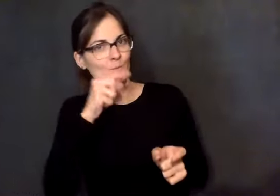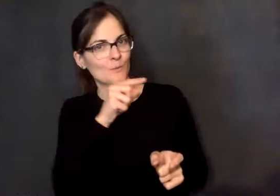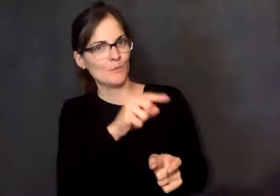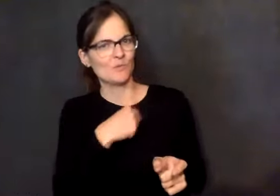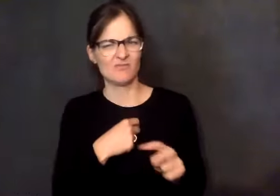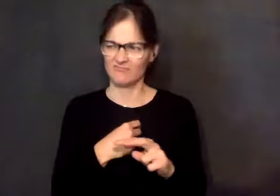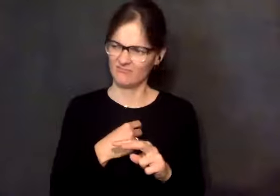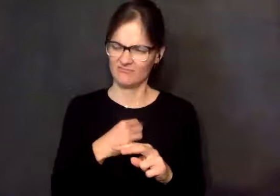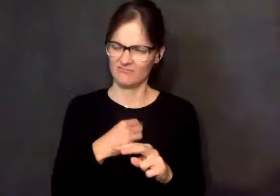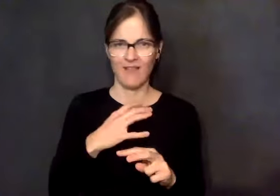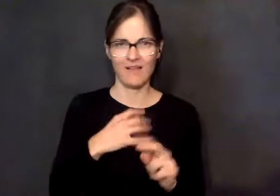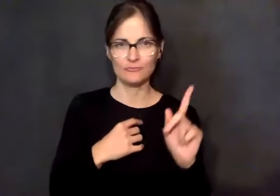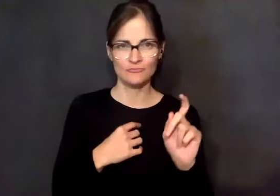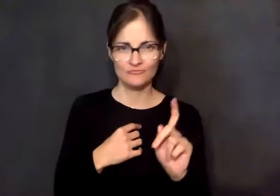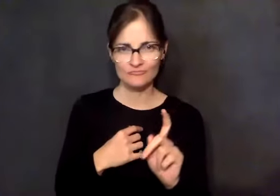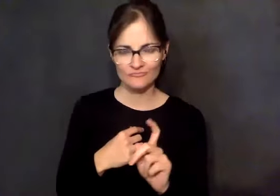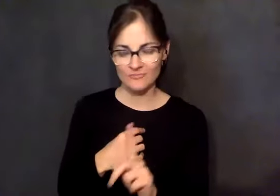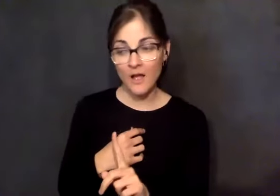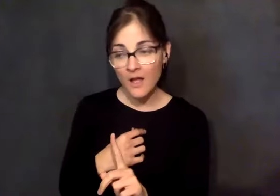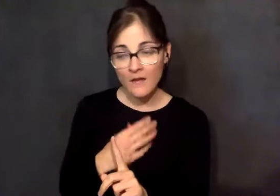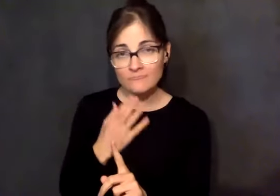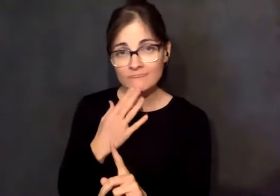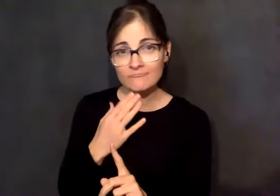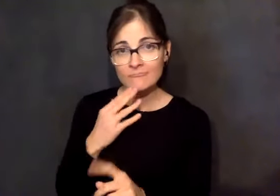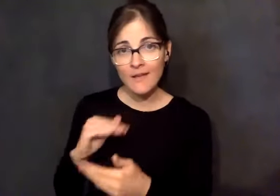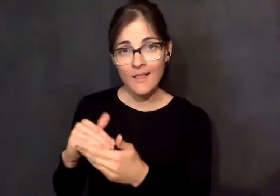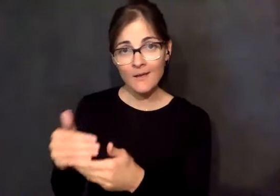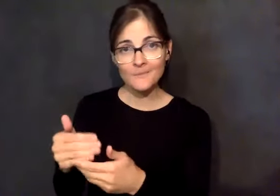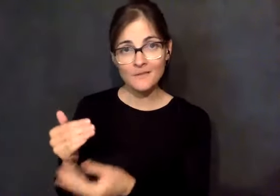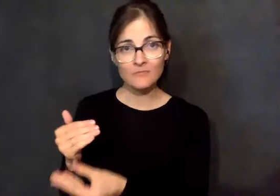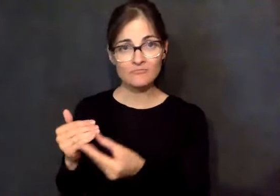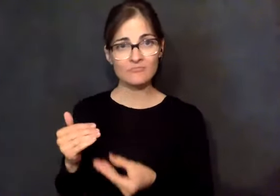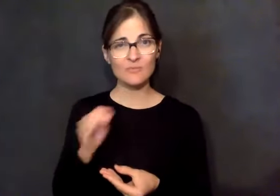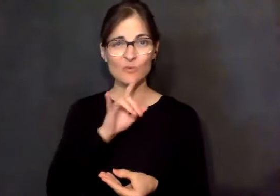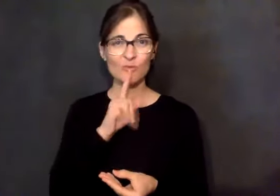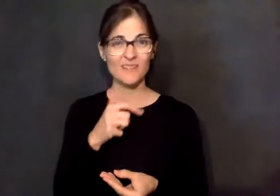blessings from people I sponsored. And it's like, I love dogs.